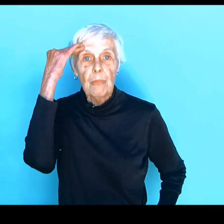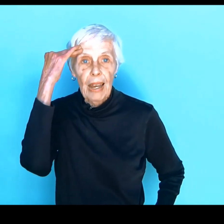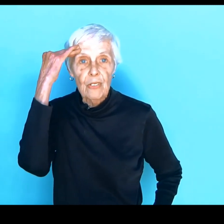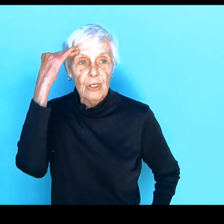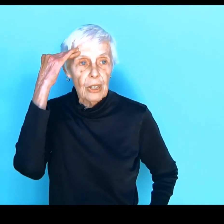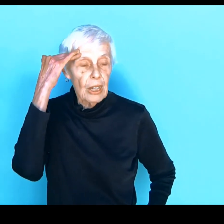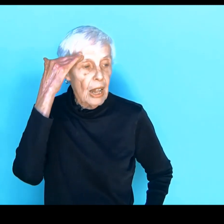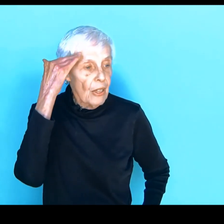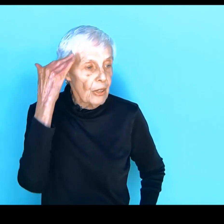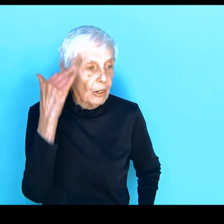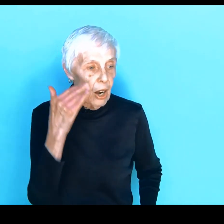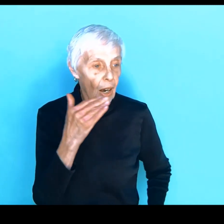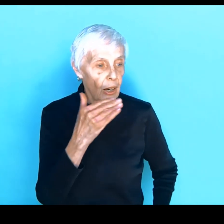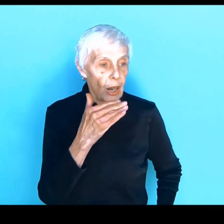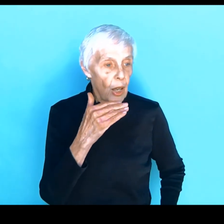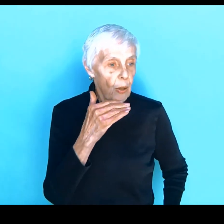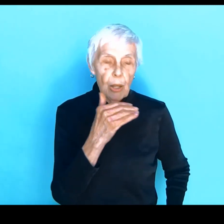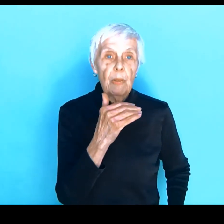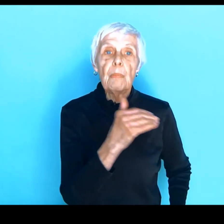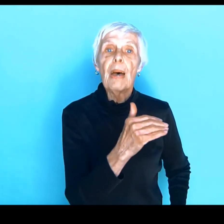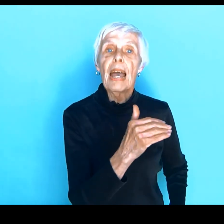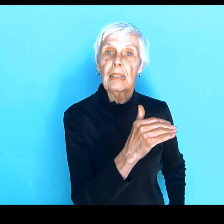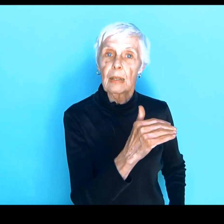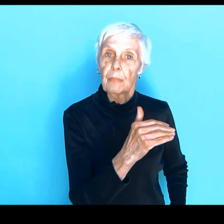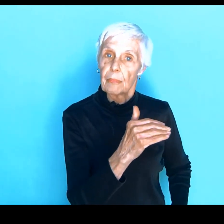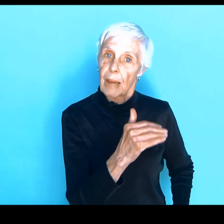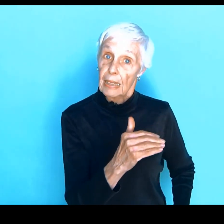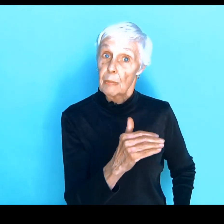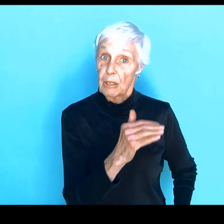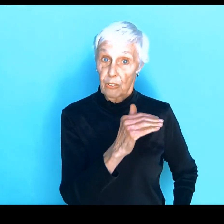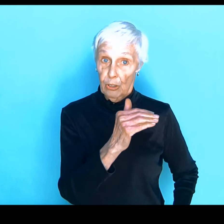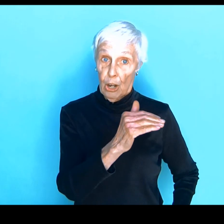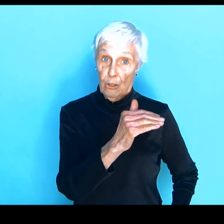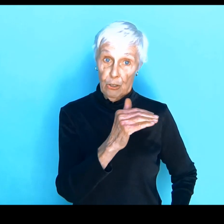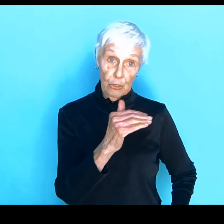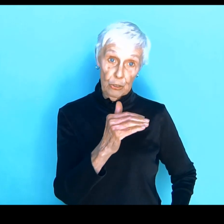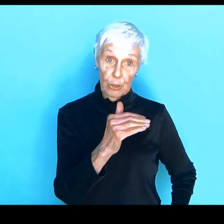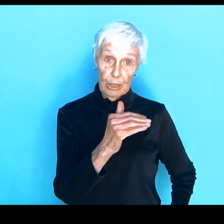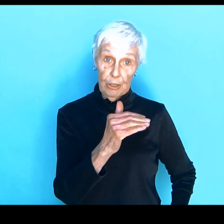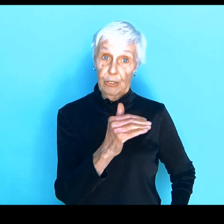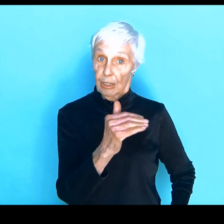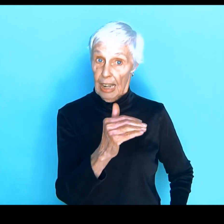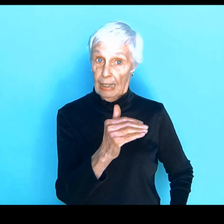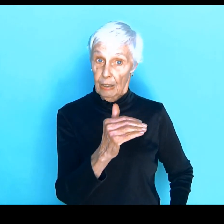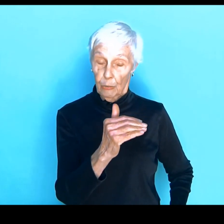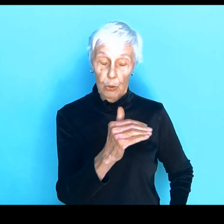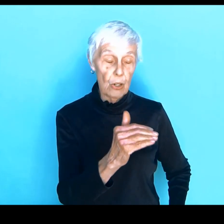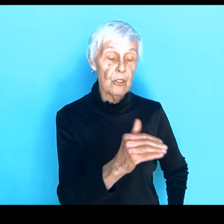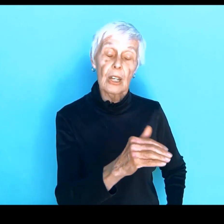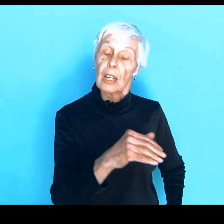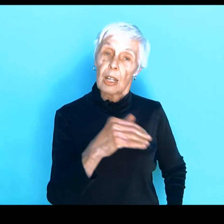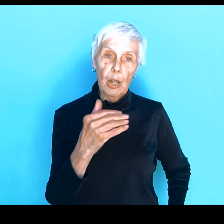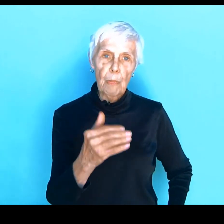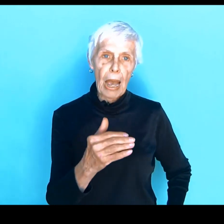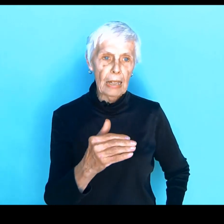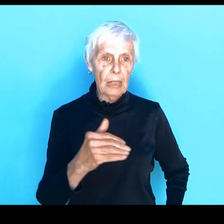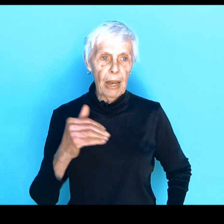imagined. There are the magnum. Magnum means largest or greatest in Latin, of course. The magnum